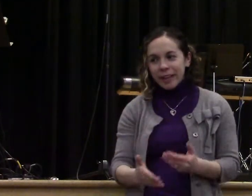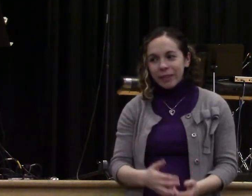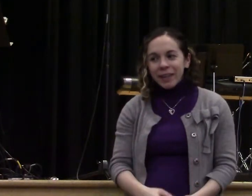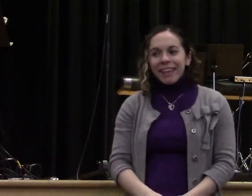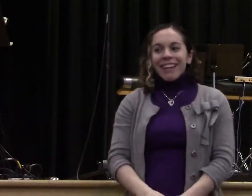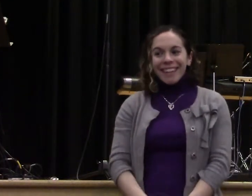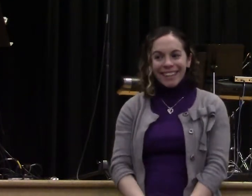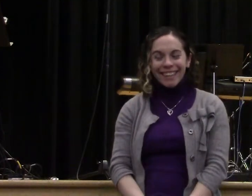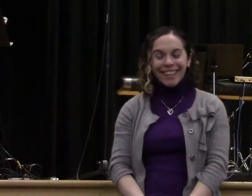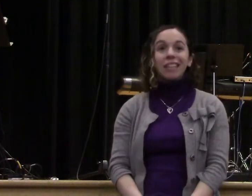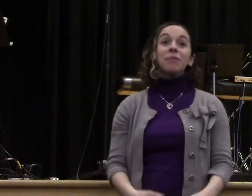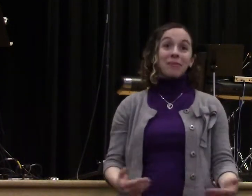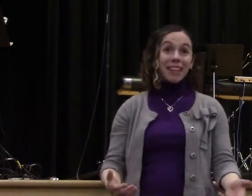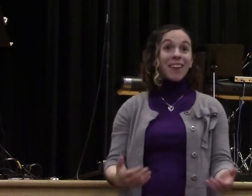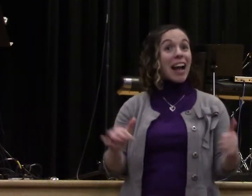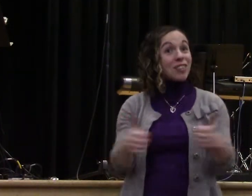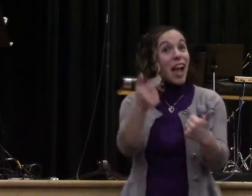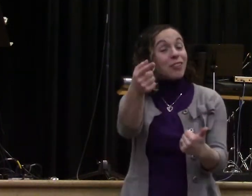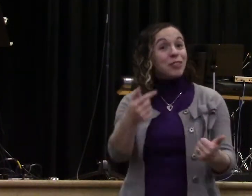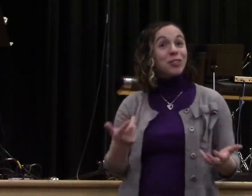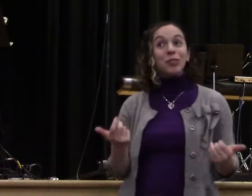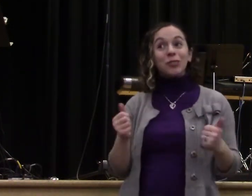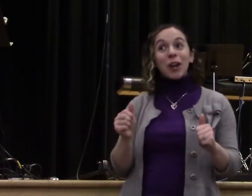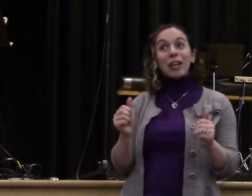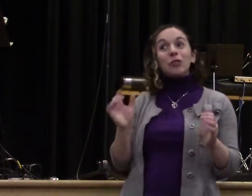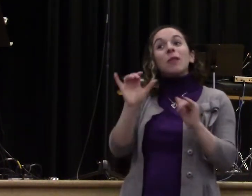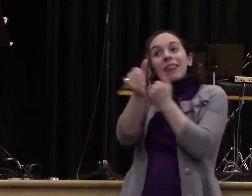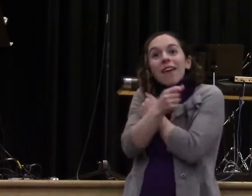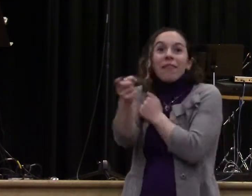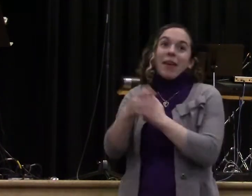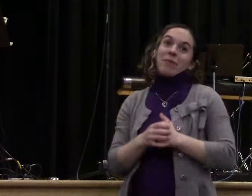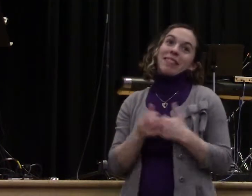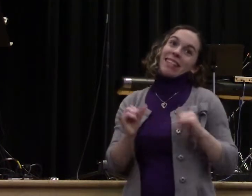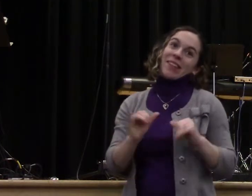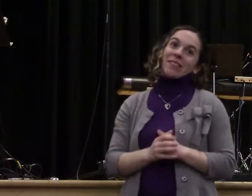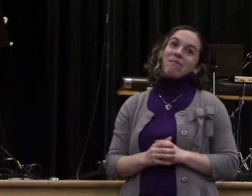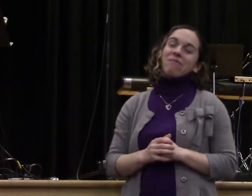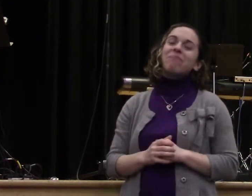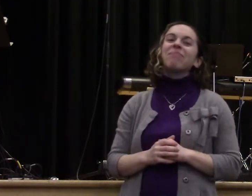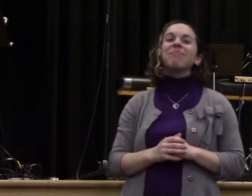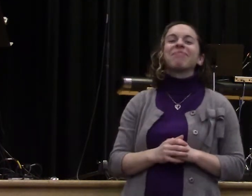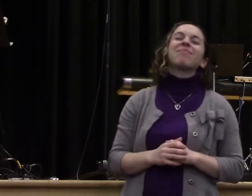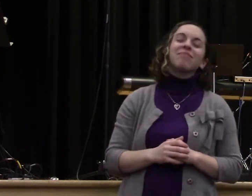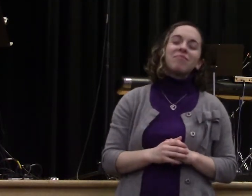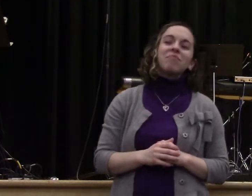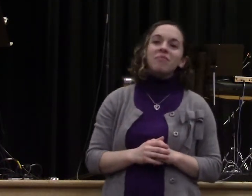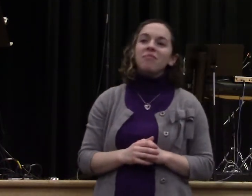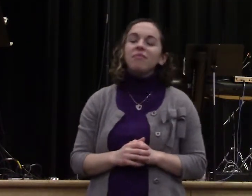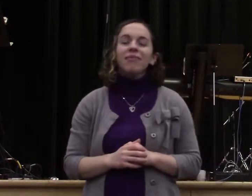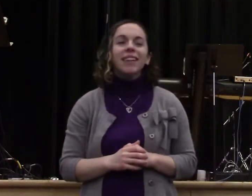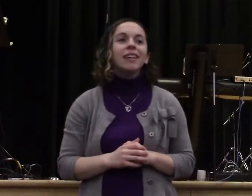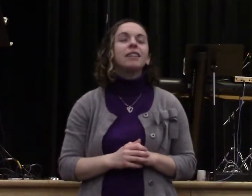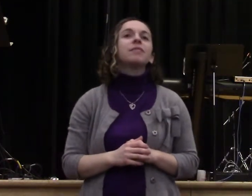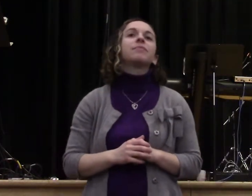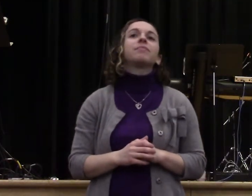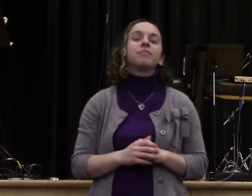question and answer it with three thoughts. The big question is how do we get through all the mess